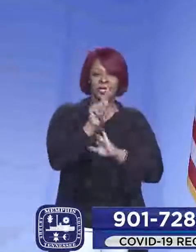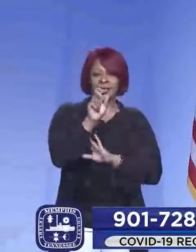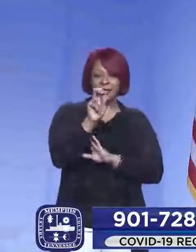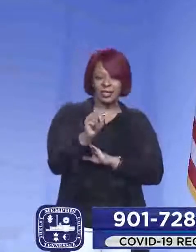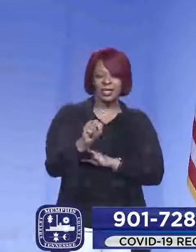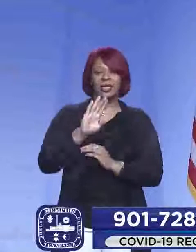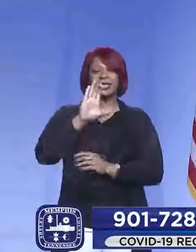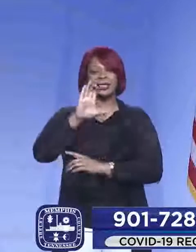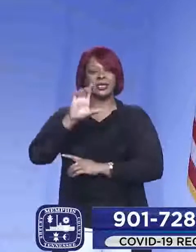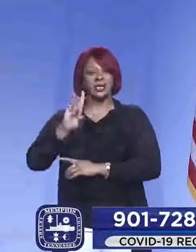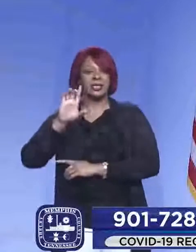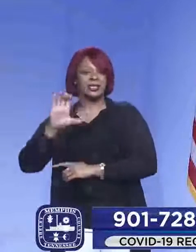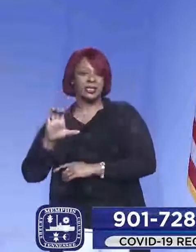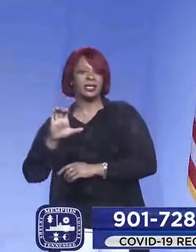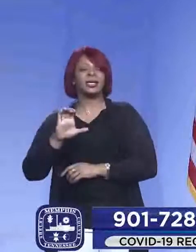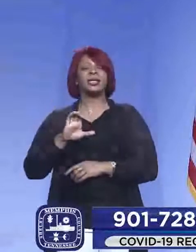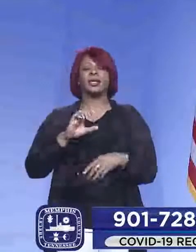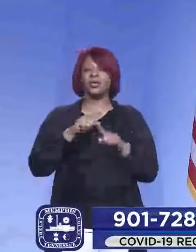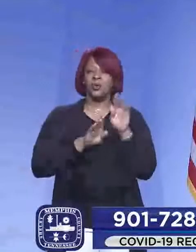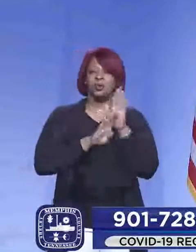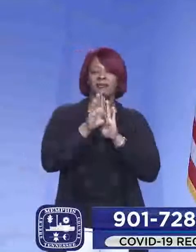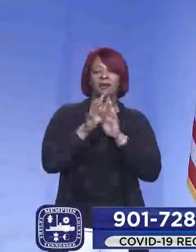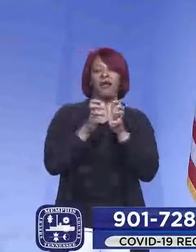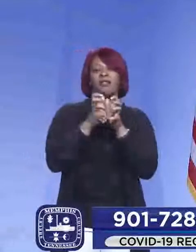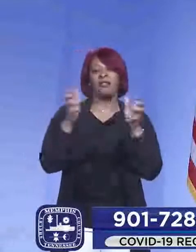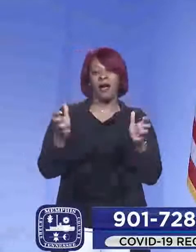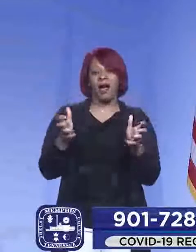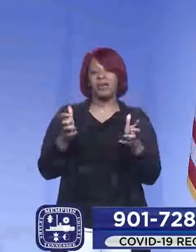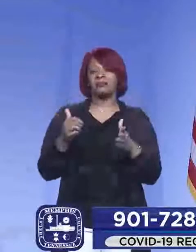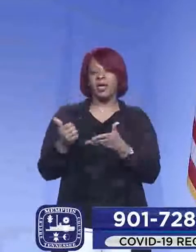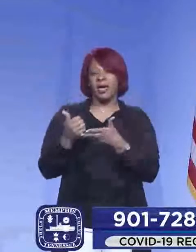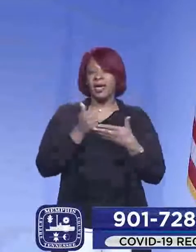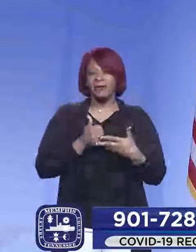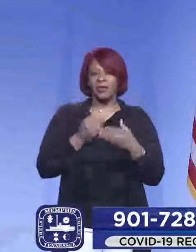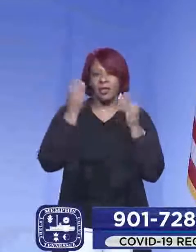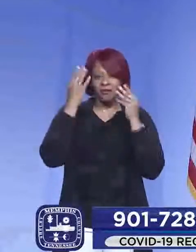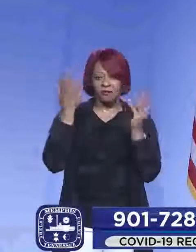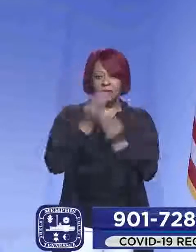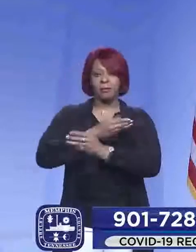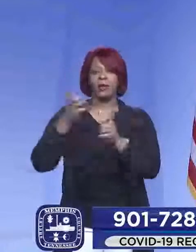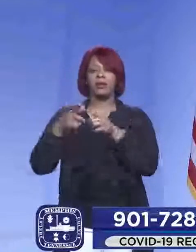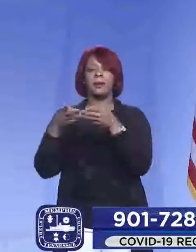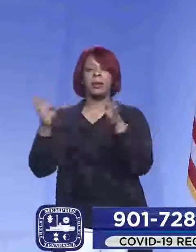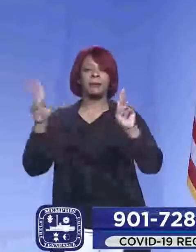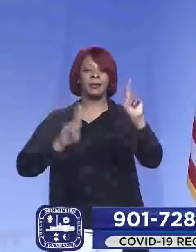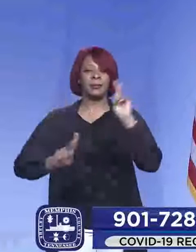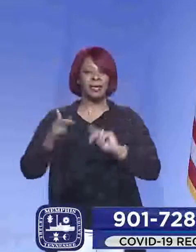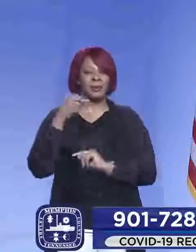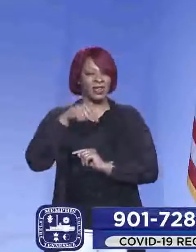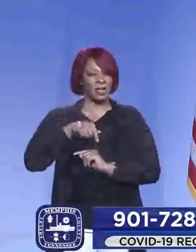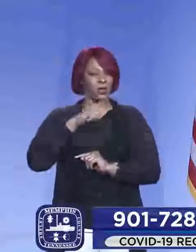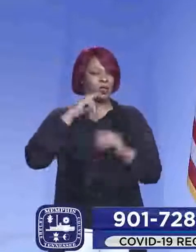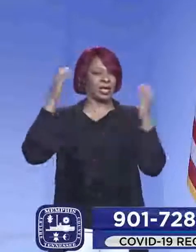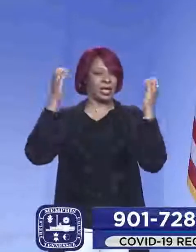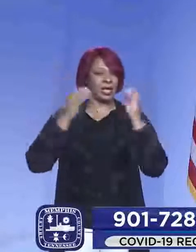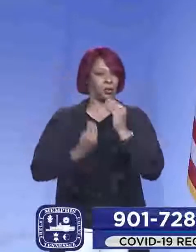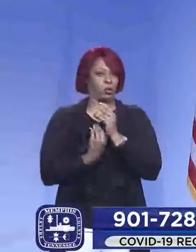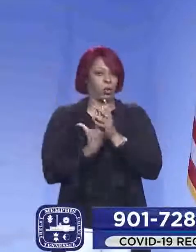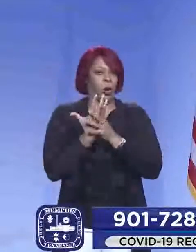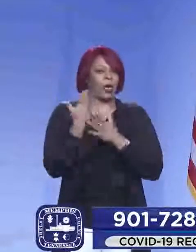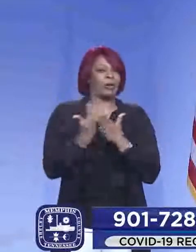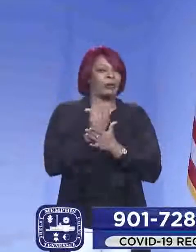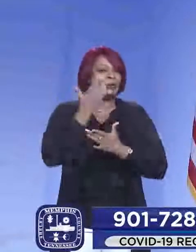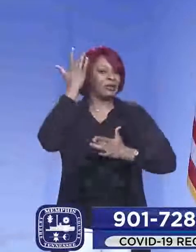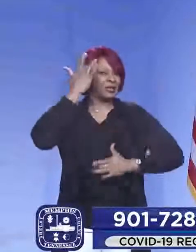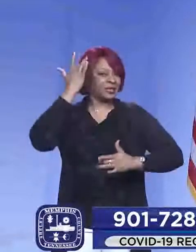and the Centers for Disease Control to develop a lot of health information and get that out to the public because this was an emerging disease. It's a new disease.